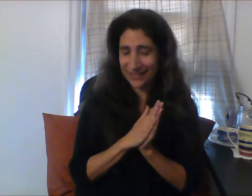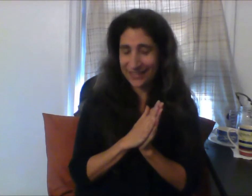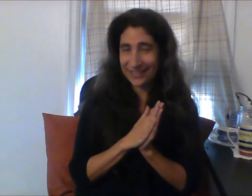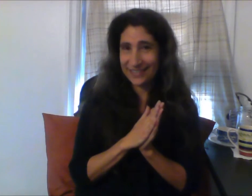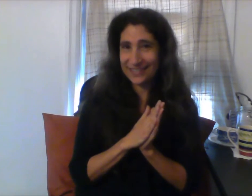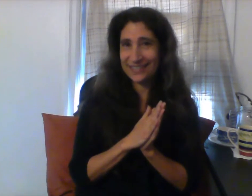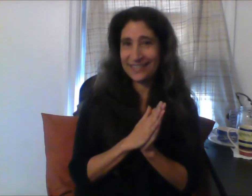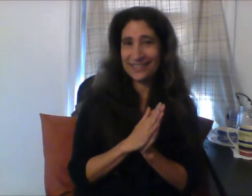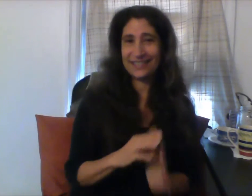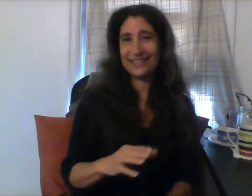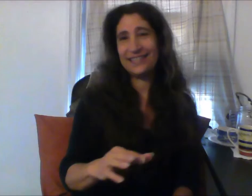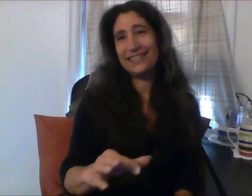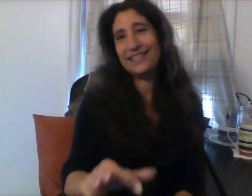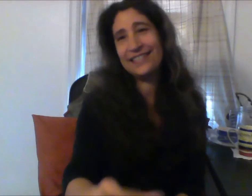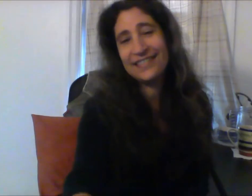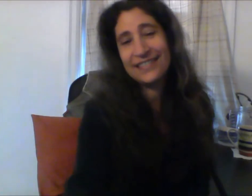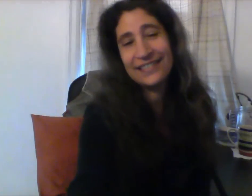talk to you in a moment.